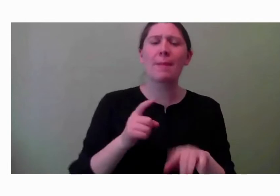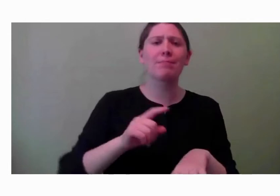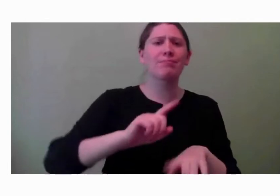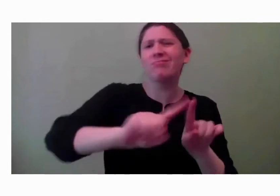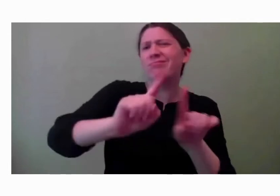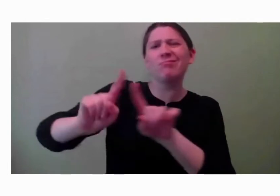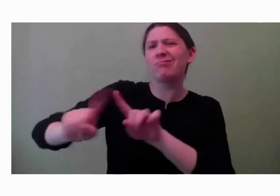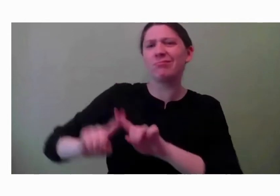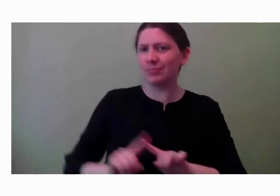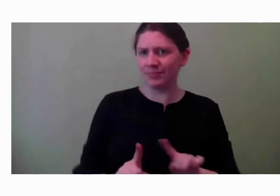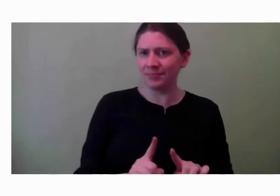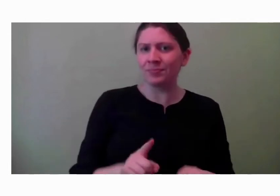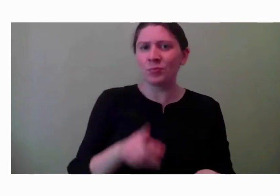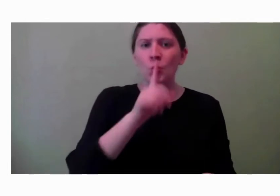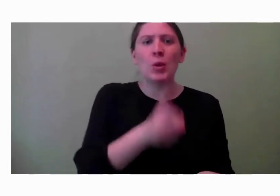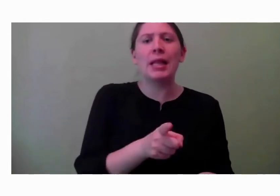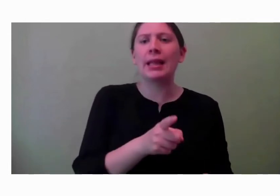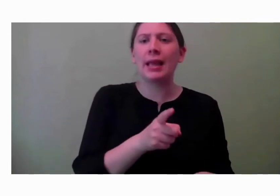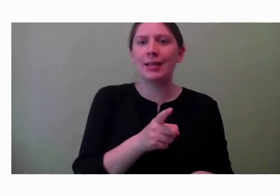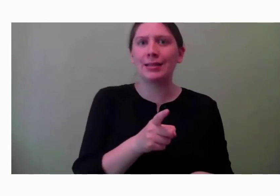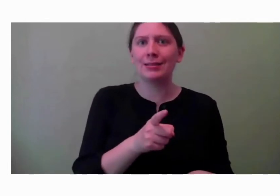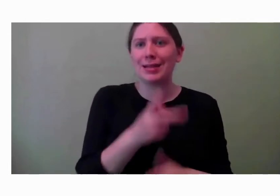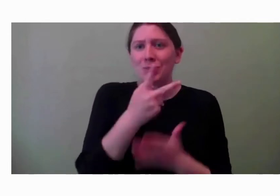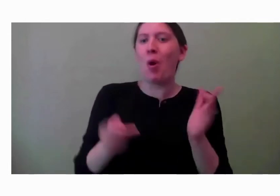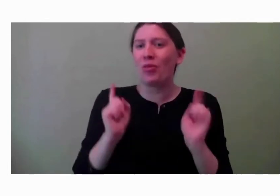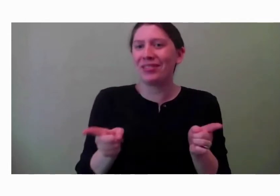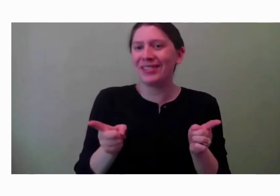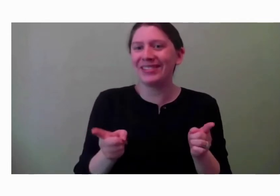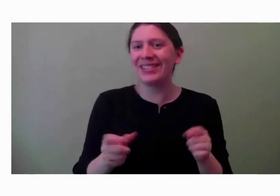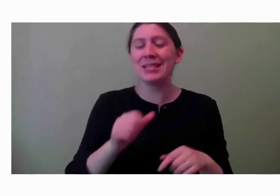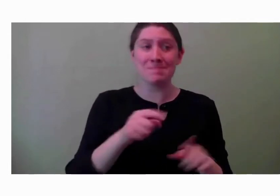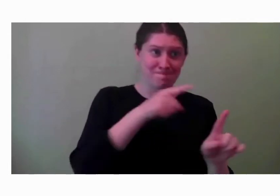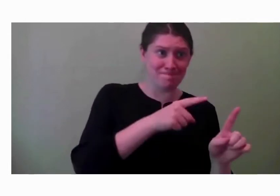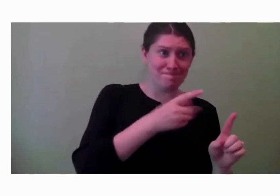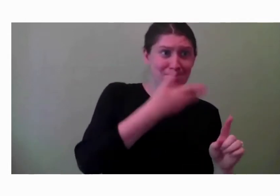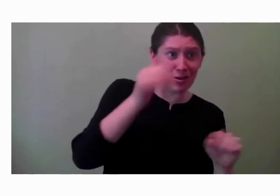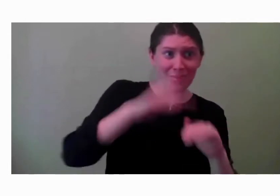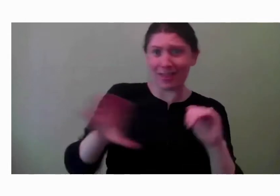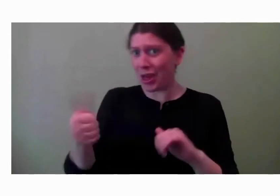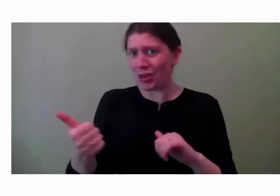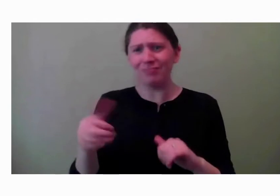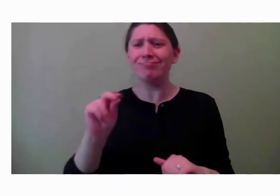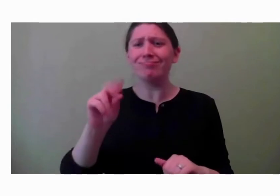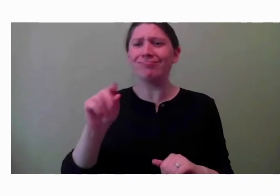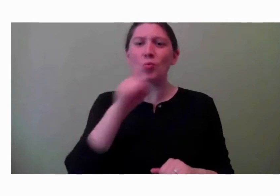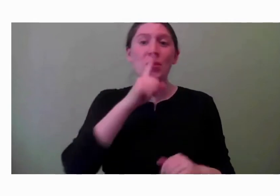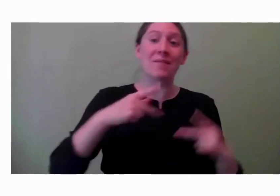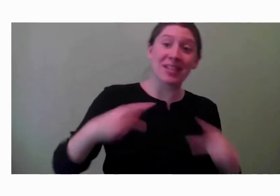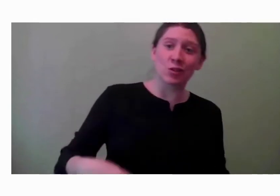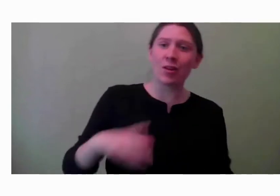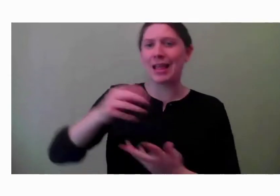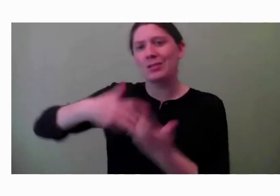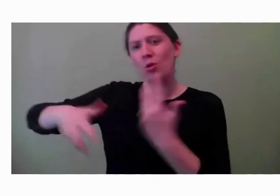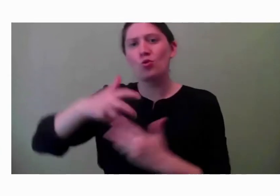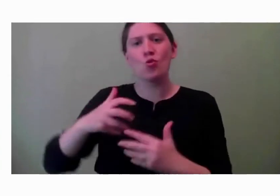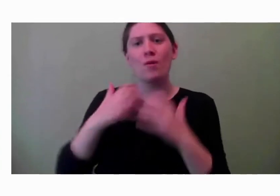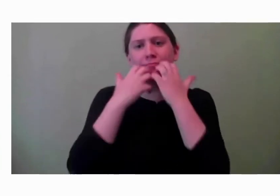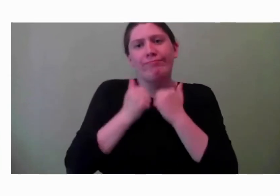both. I don't know that one is better than the other because I think both are just as valuable as the other. Wow. And how many